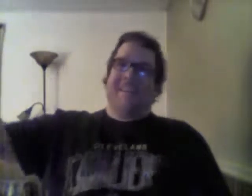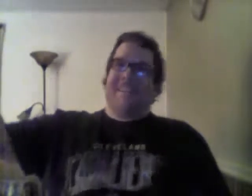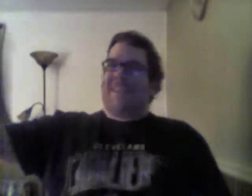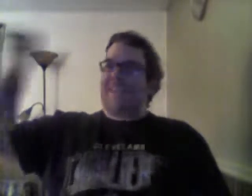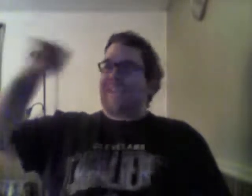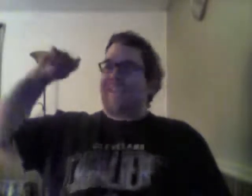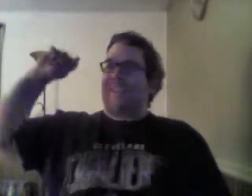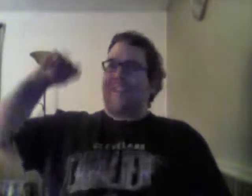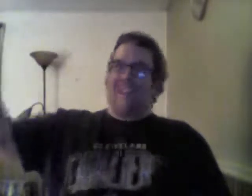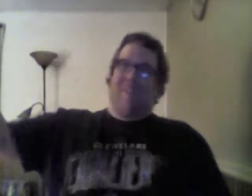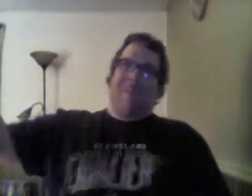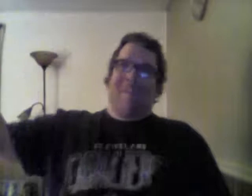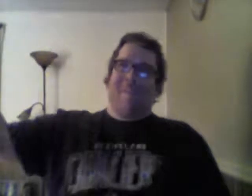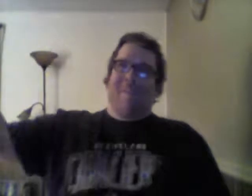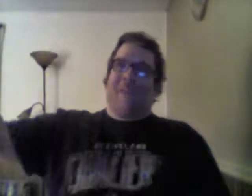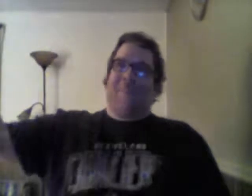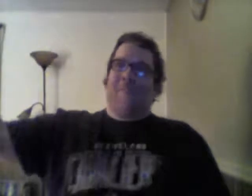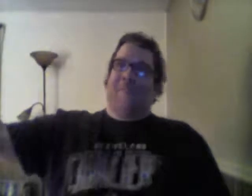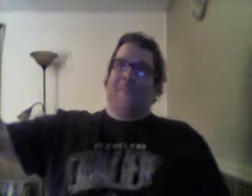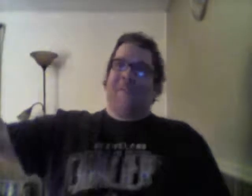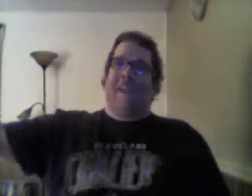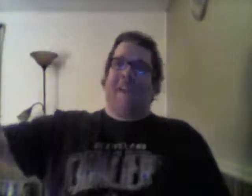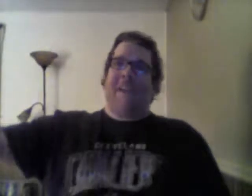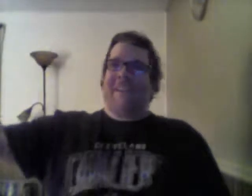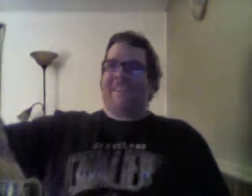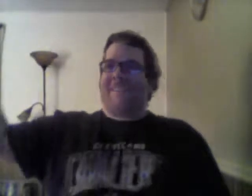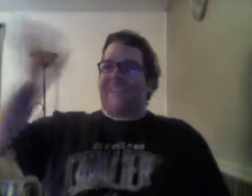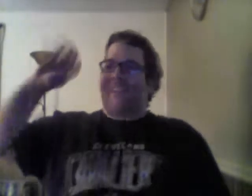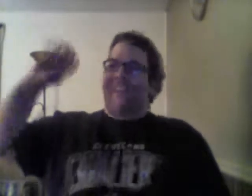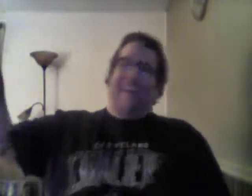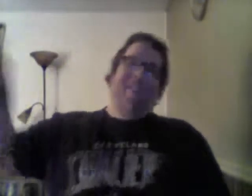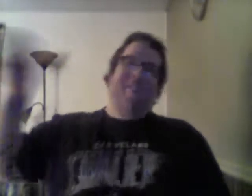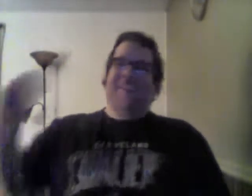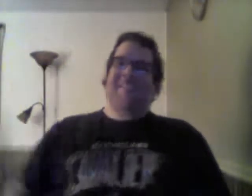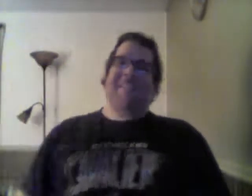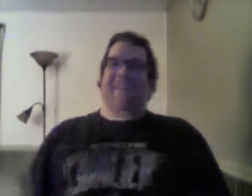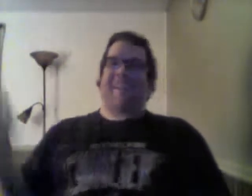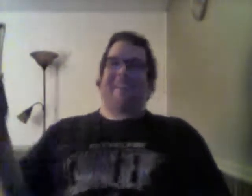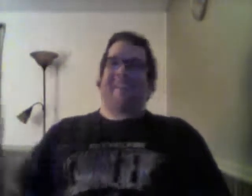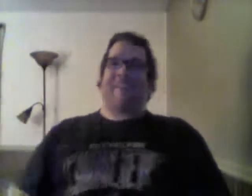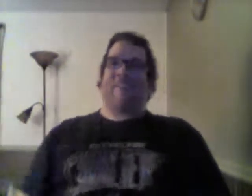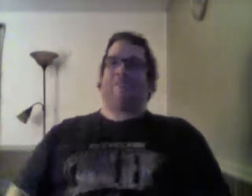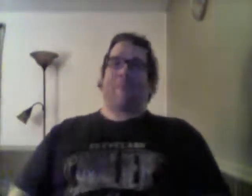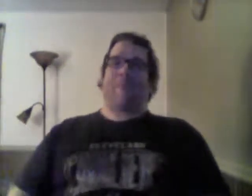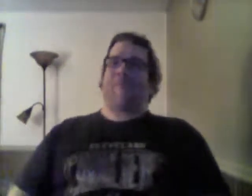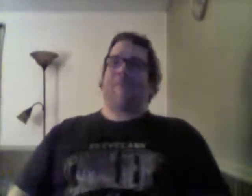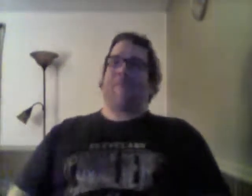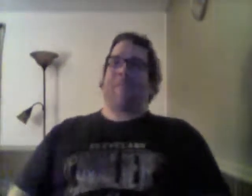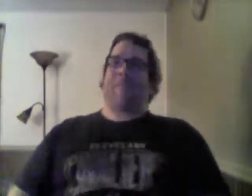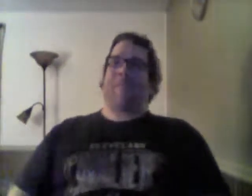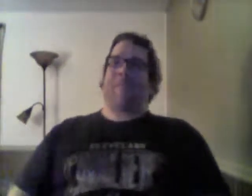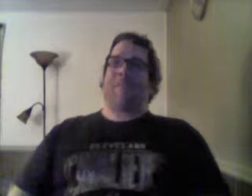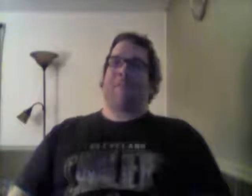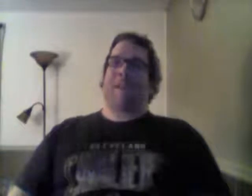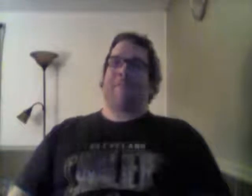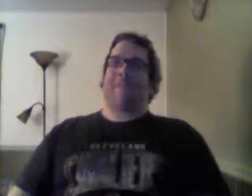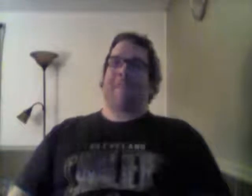and, like, are talking about, you know, pop culture in the 90s. And, like, I'm watching this, like, like, it was bringing fucking memories back to me. Like,